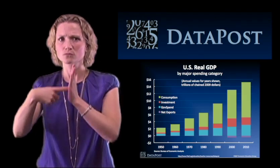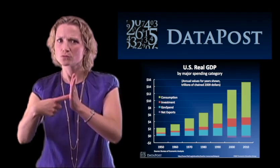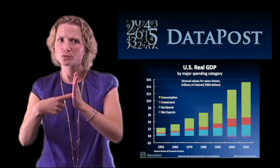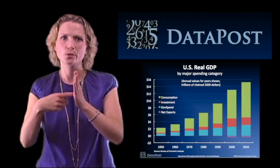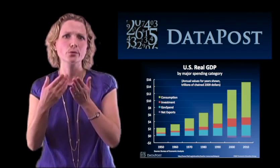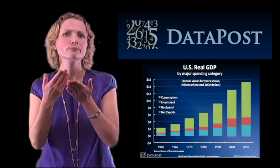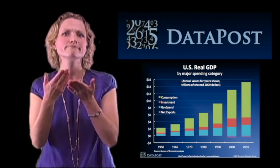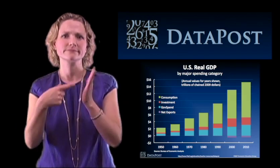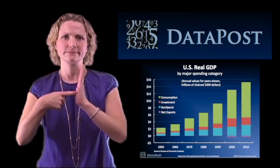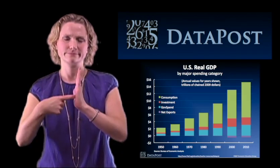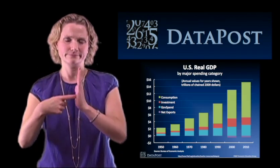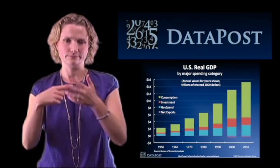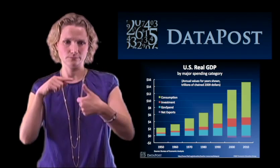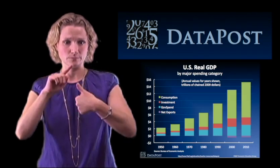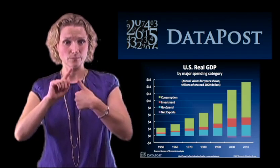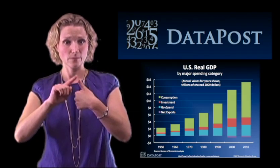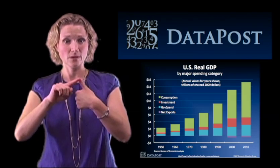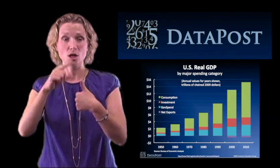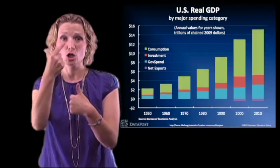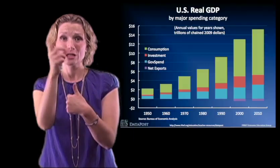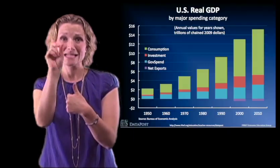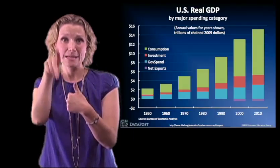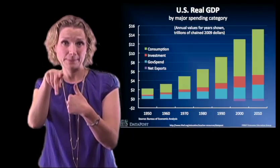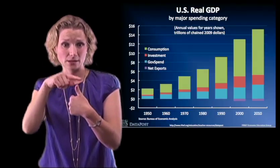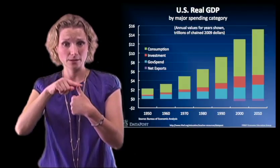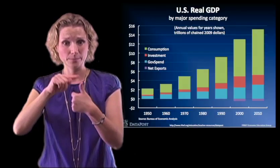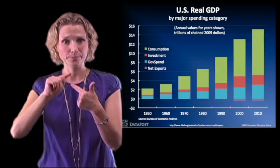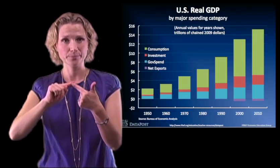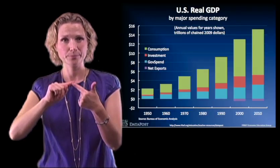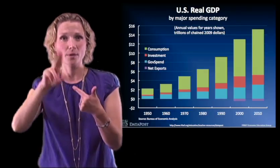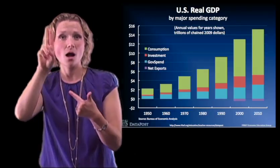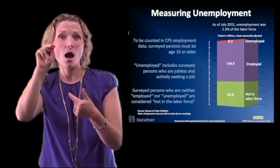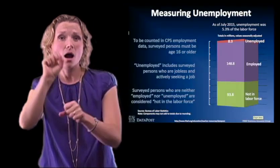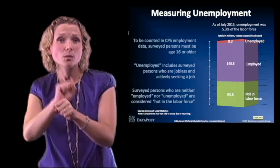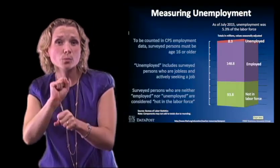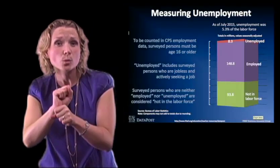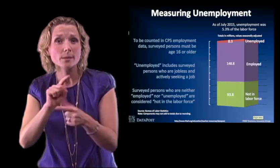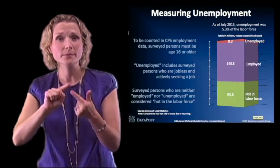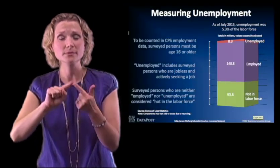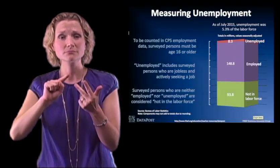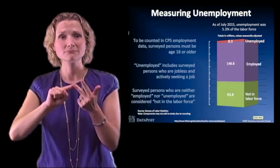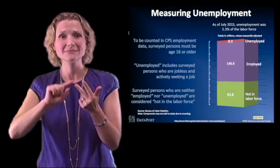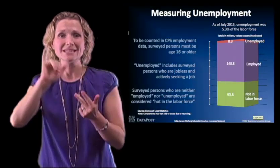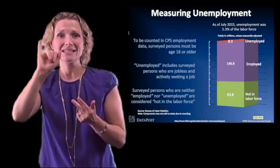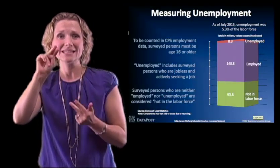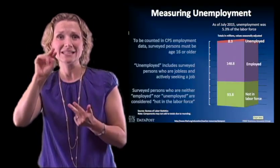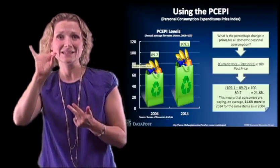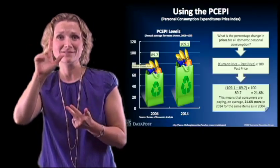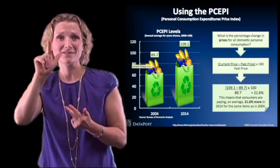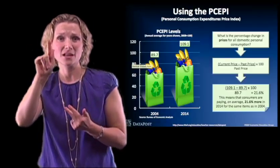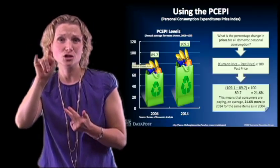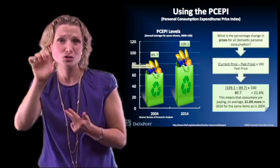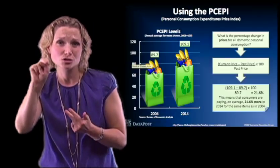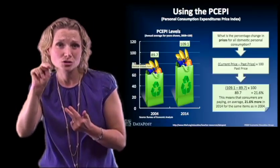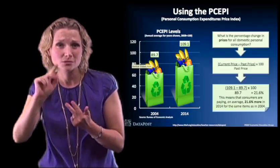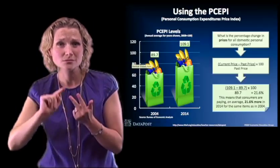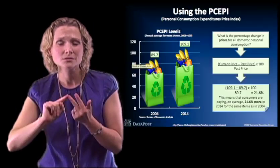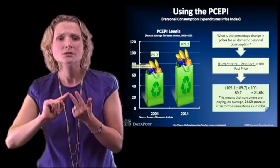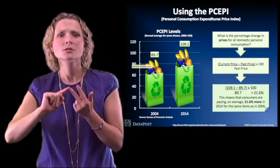We'll be using those graphs to show you, for example, GDP, the unemployment rate, inflation,